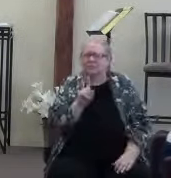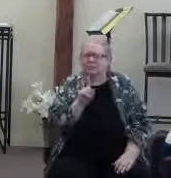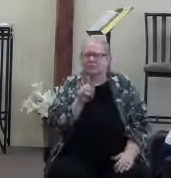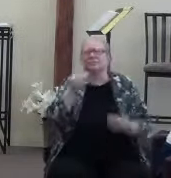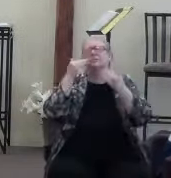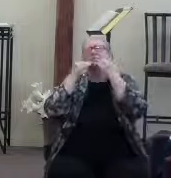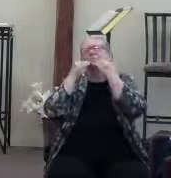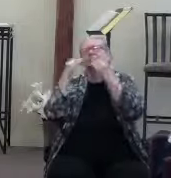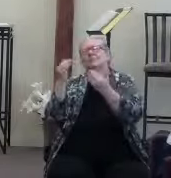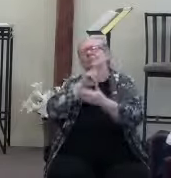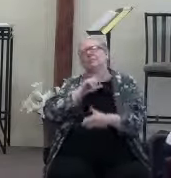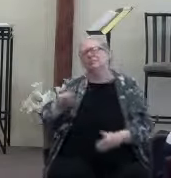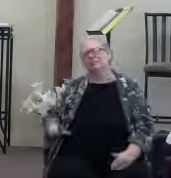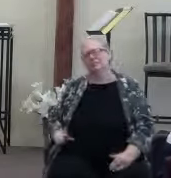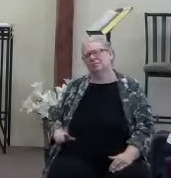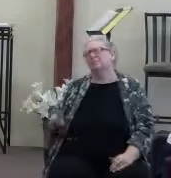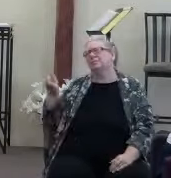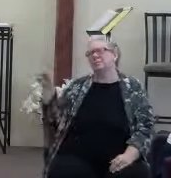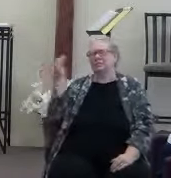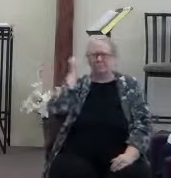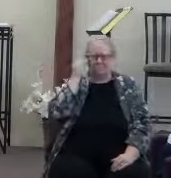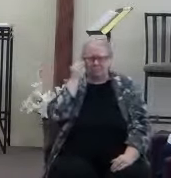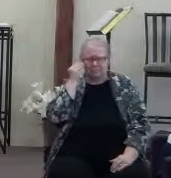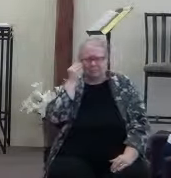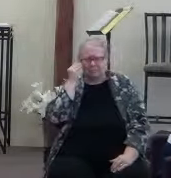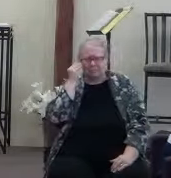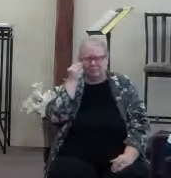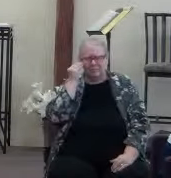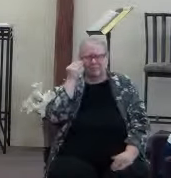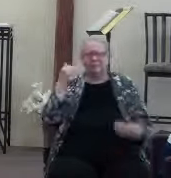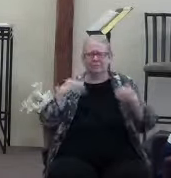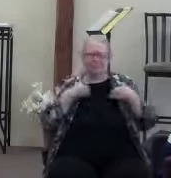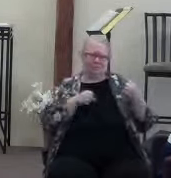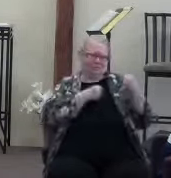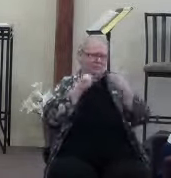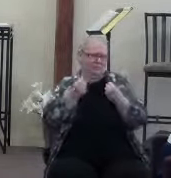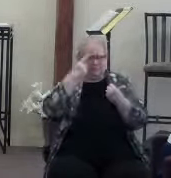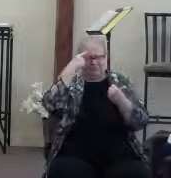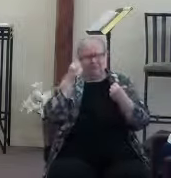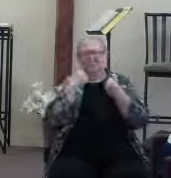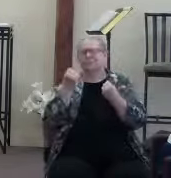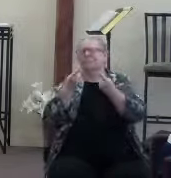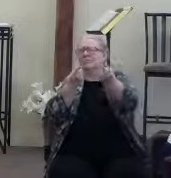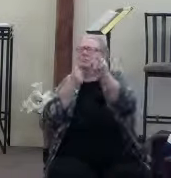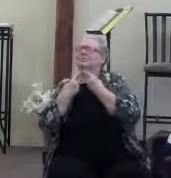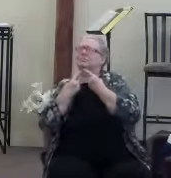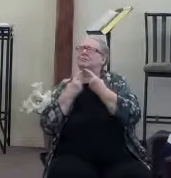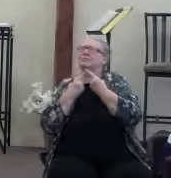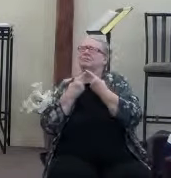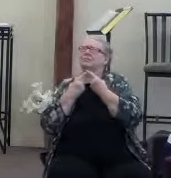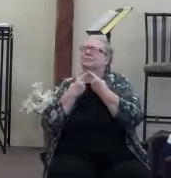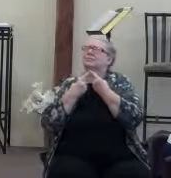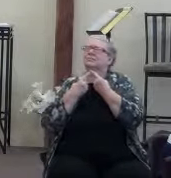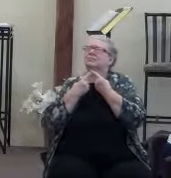Thank you, Lord, that they were aware they had the strength, the courage to come up here and reach their withered